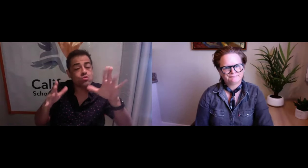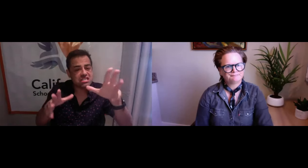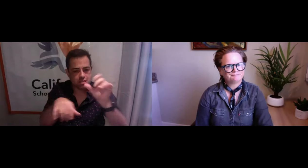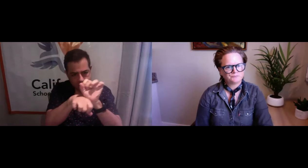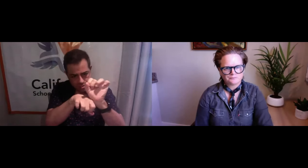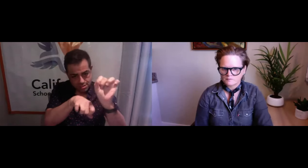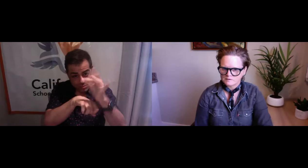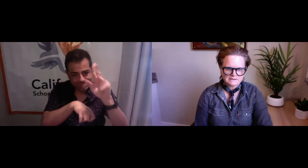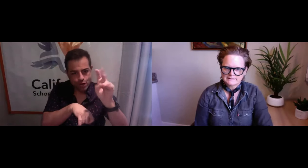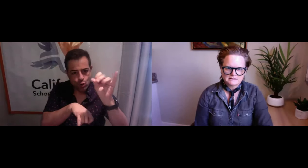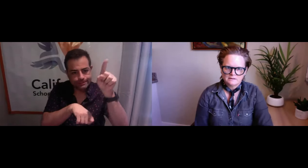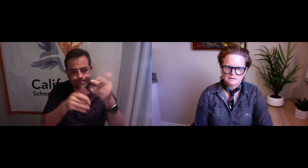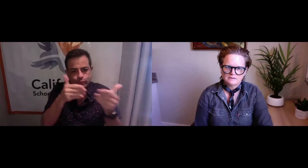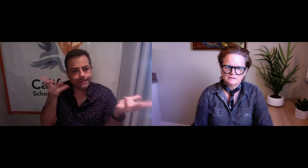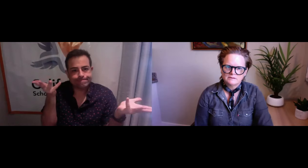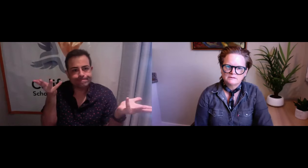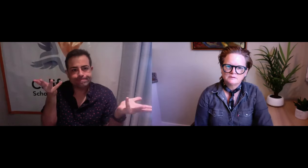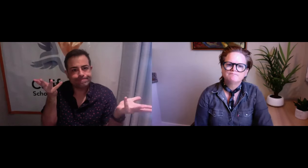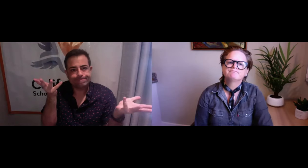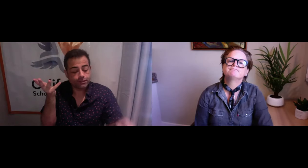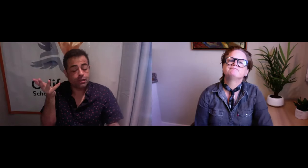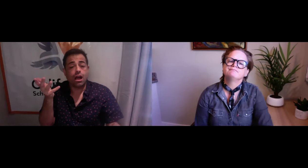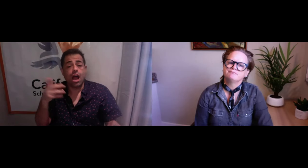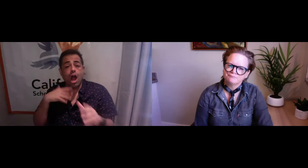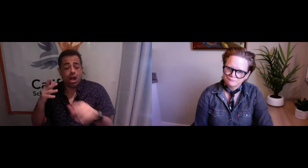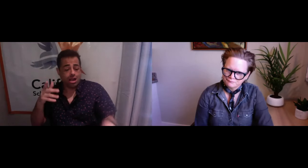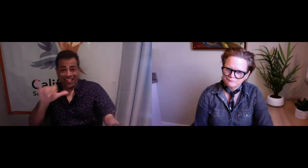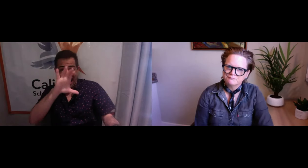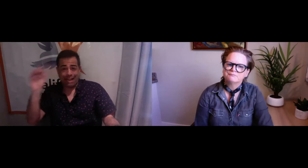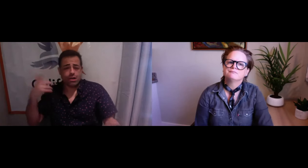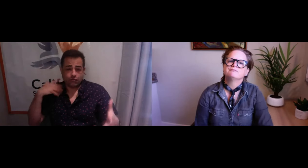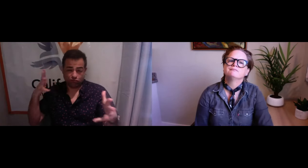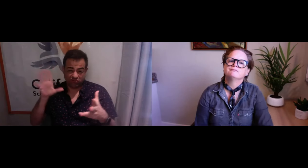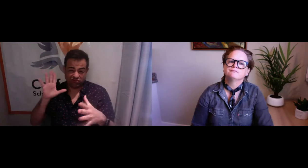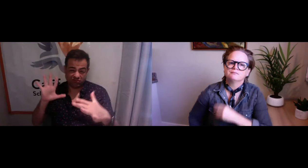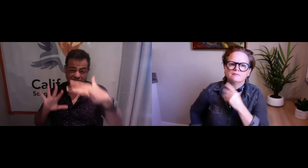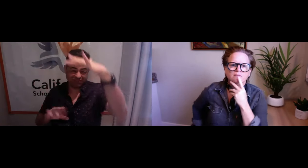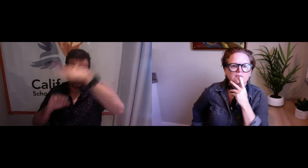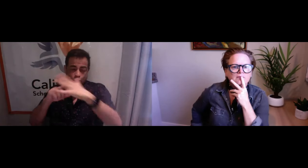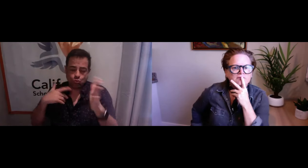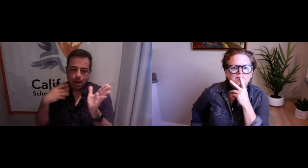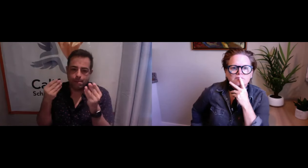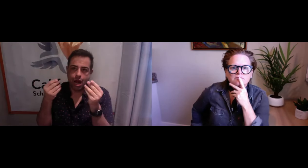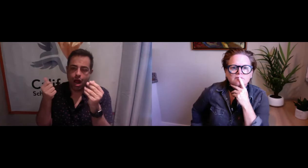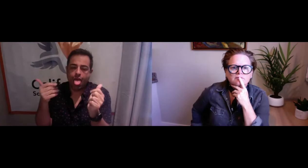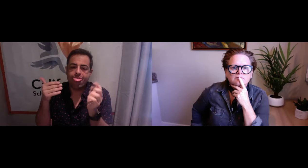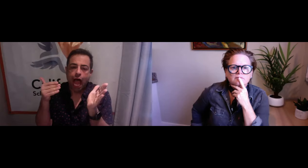parallels in ASL to find the things that were visual, right? Because that's not in this written curriculum.